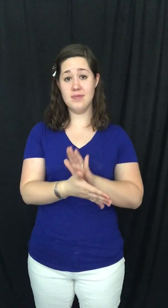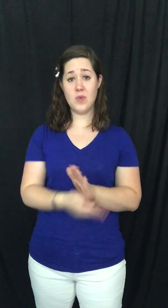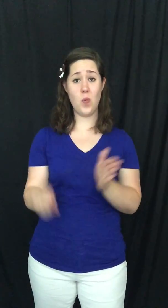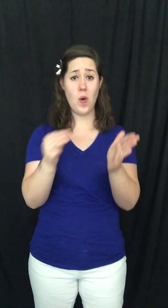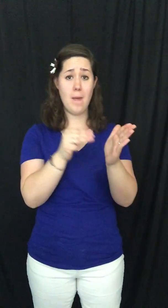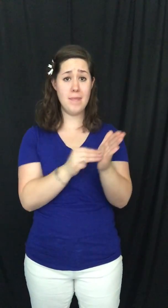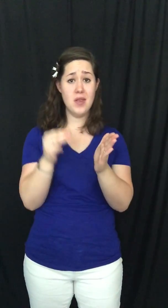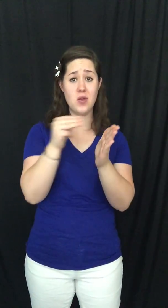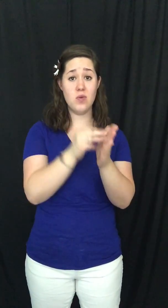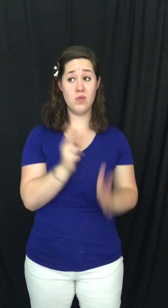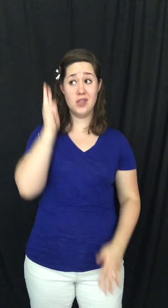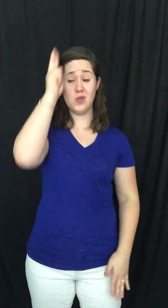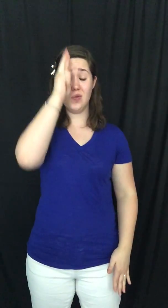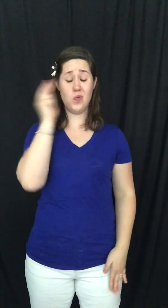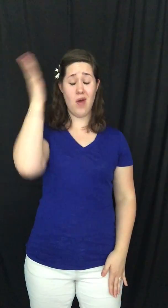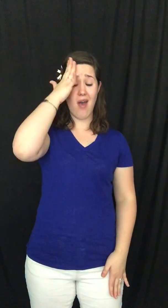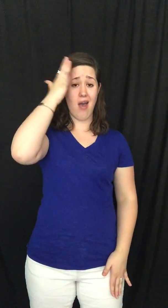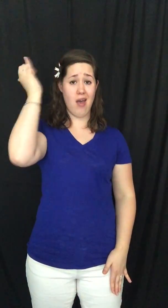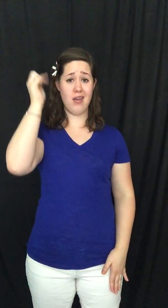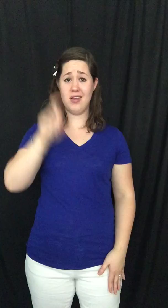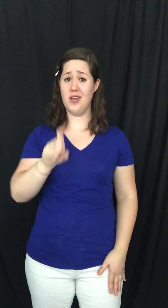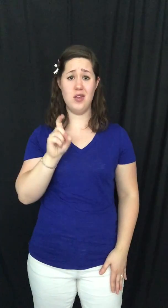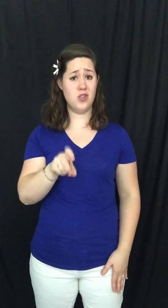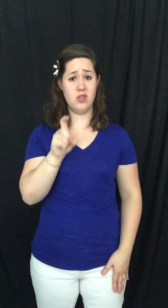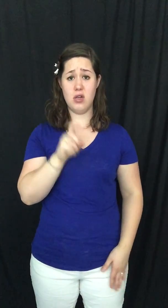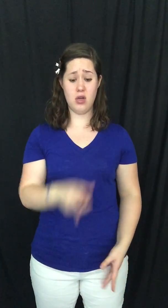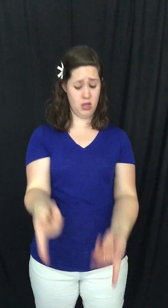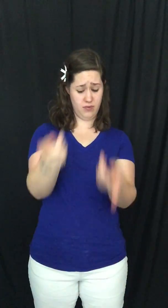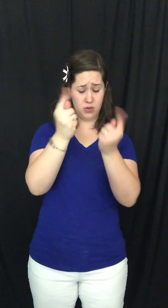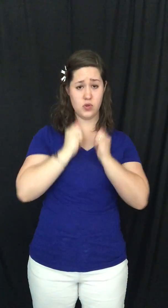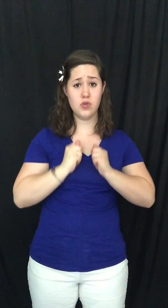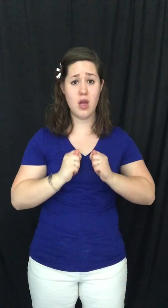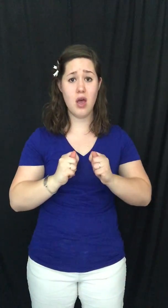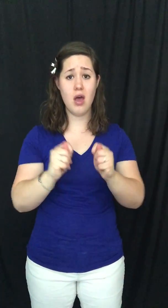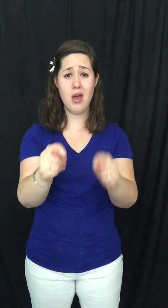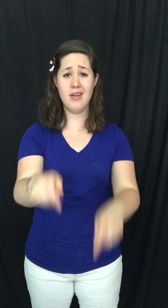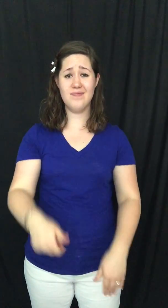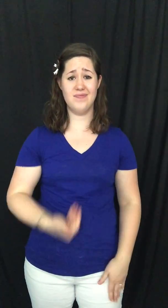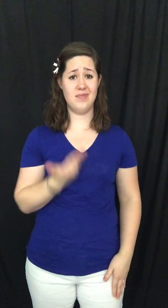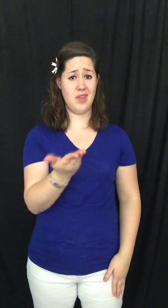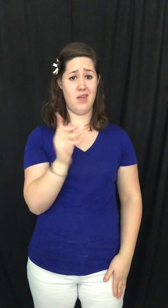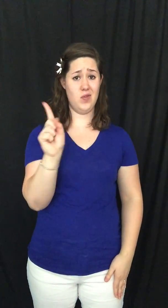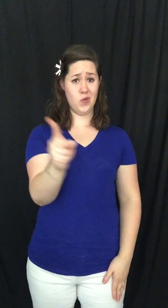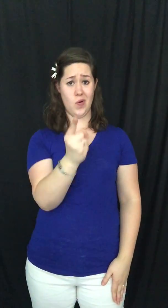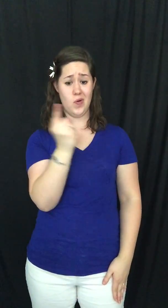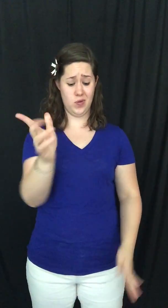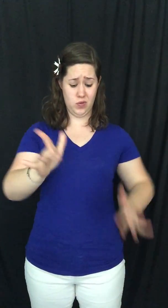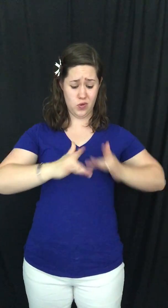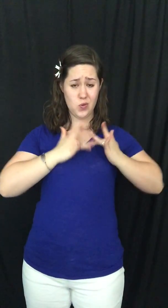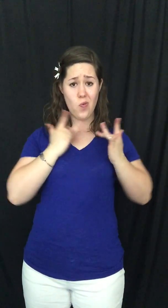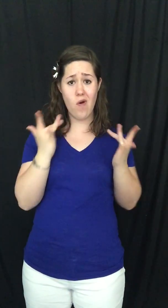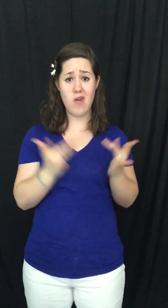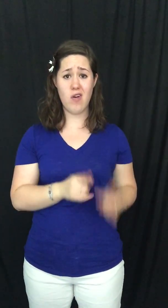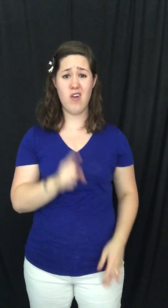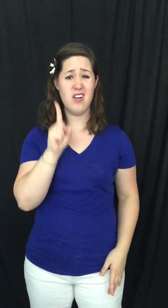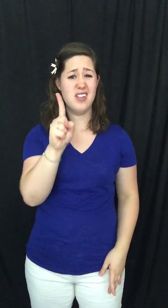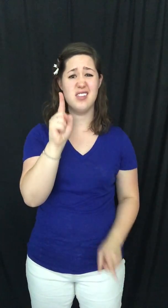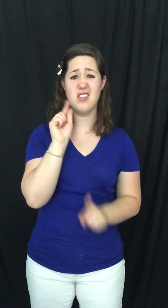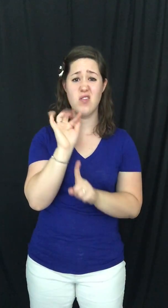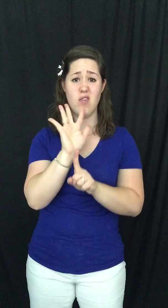One million reasons why you shouldn't even try After all you're just one heart, a single